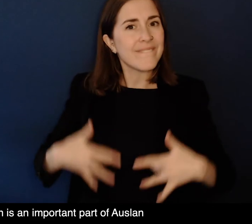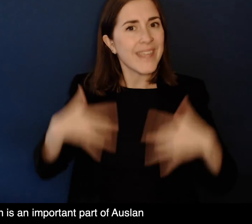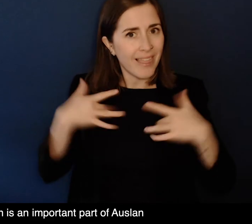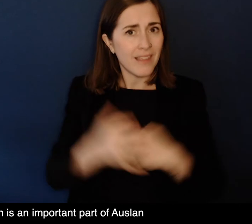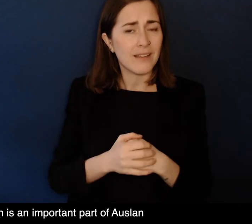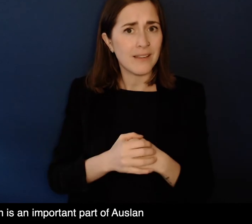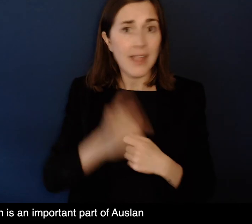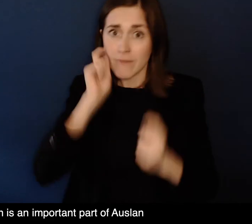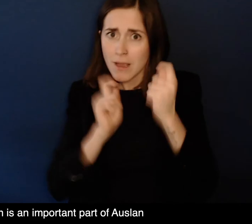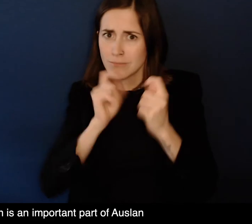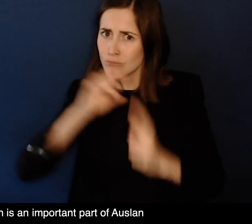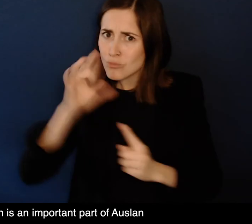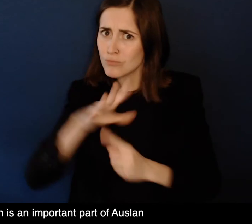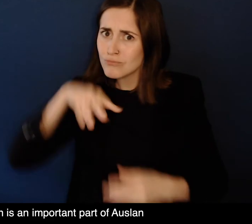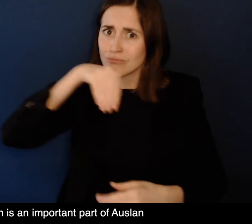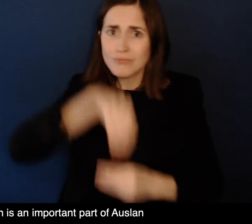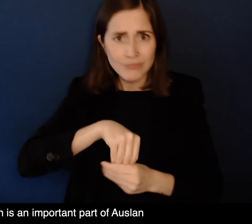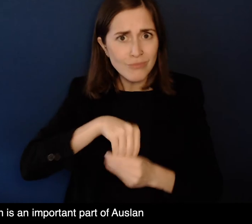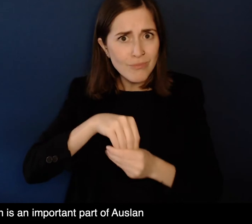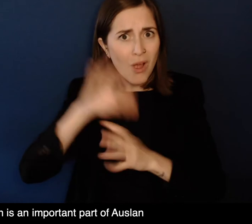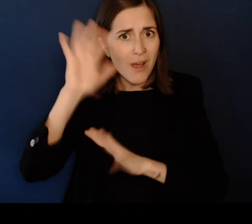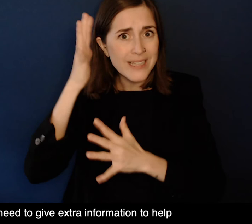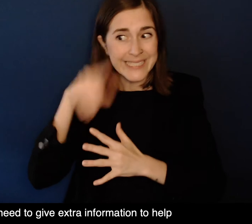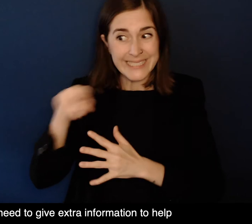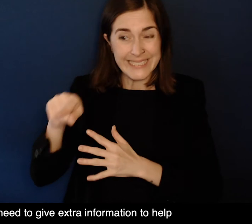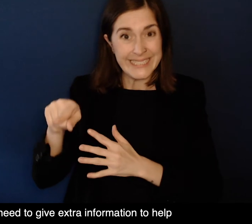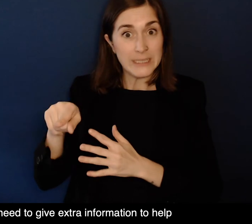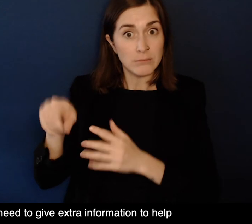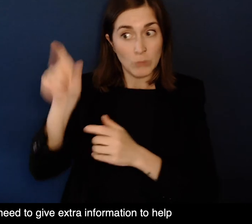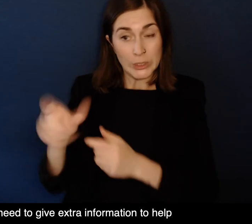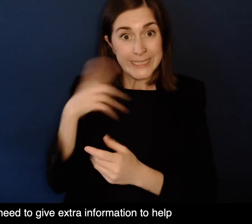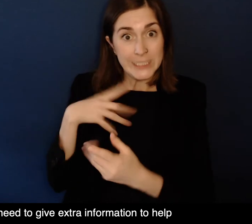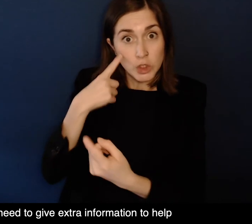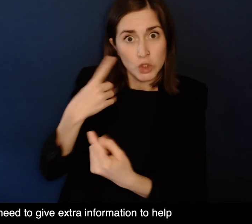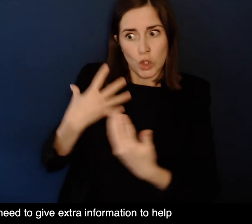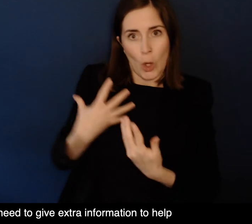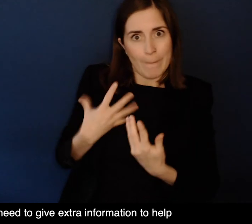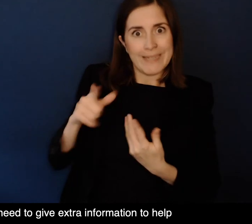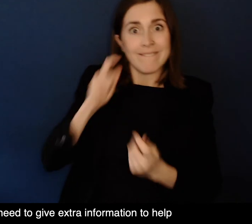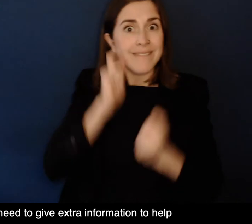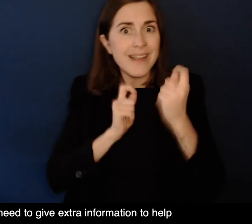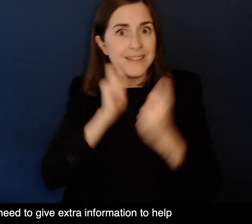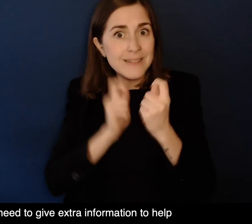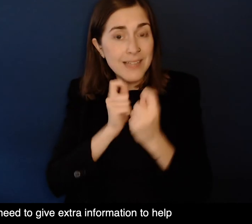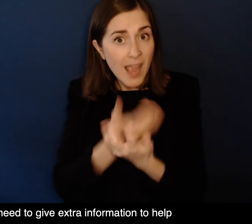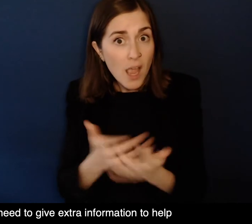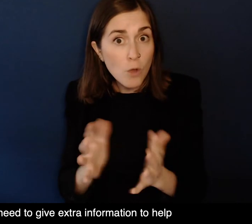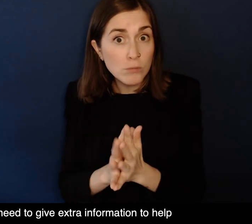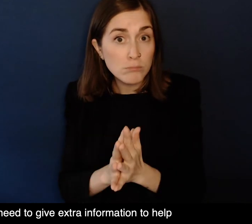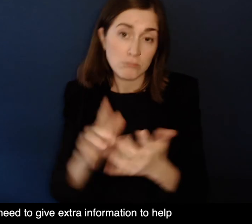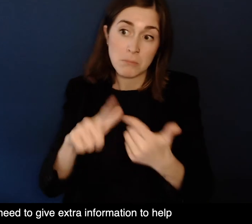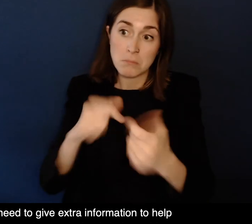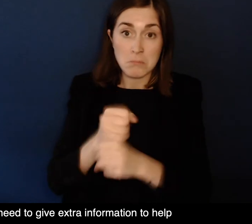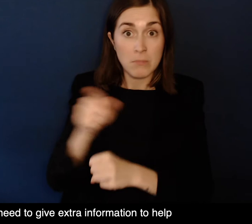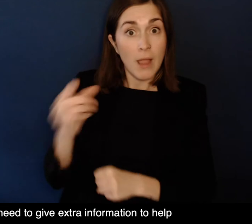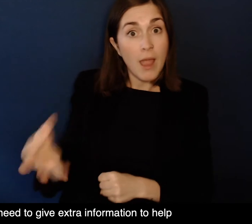As facial expression is an important part of Auslan Communication partners need to give extra information To help those using